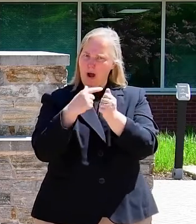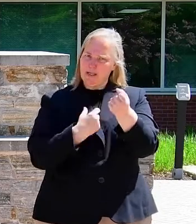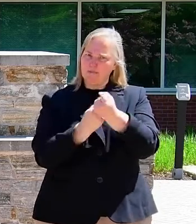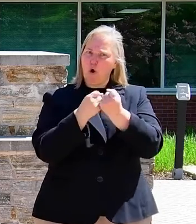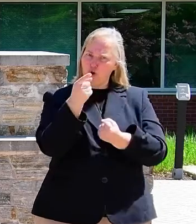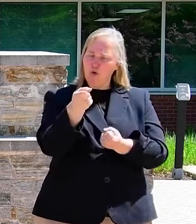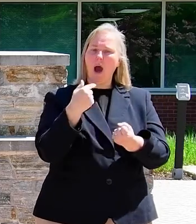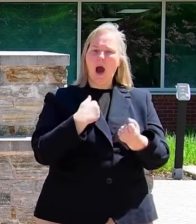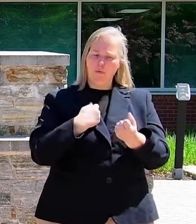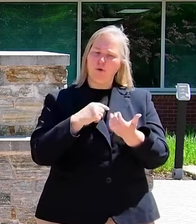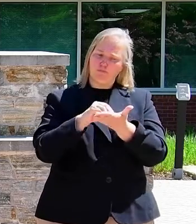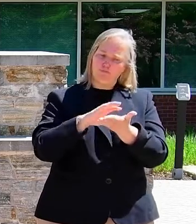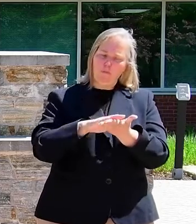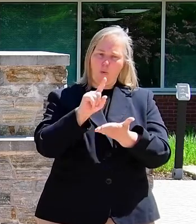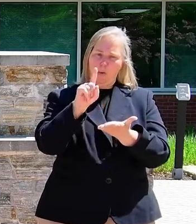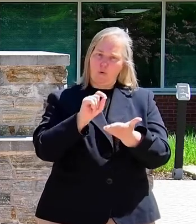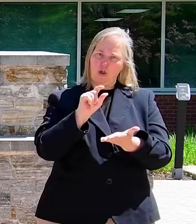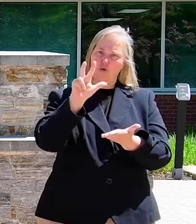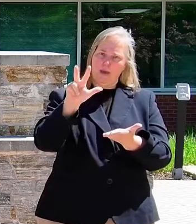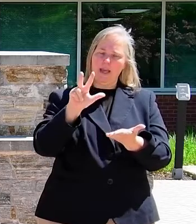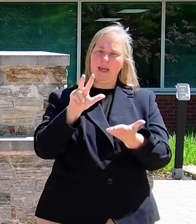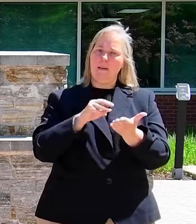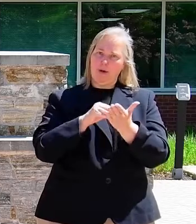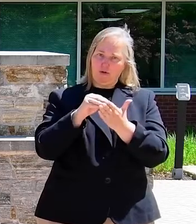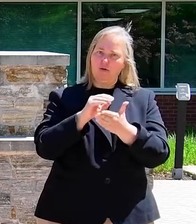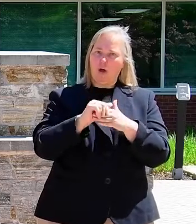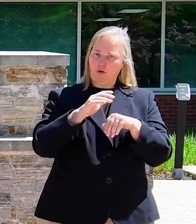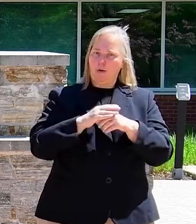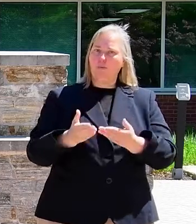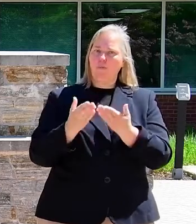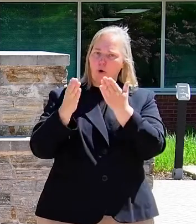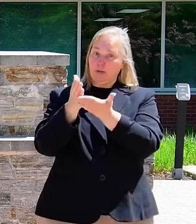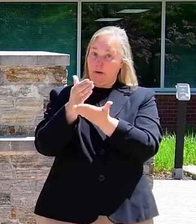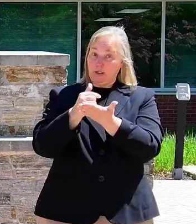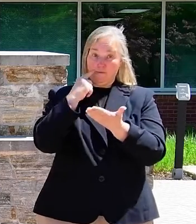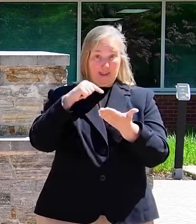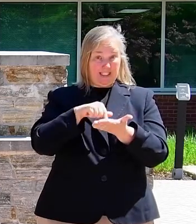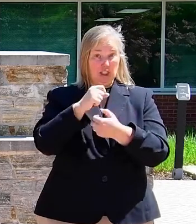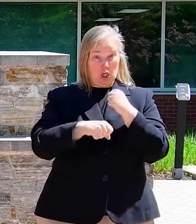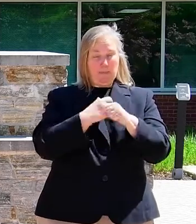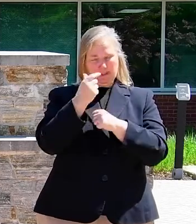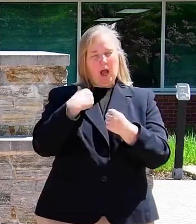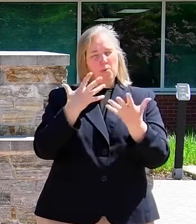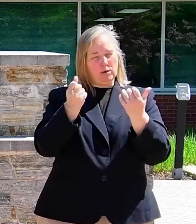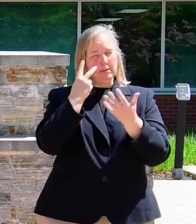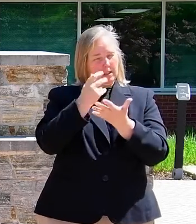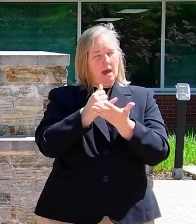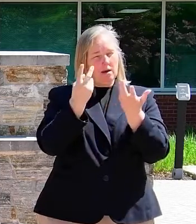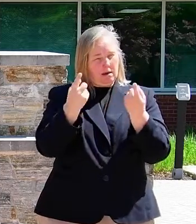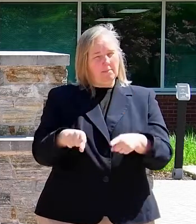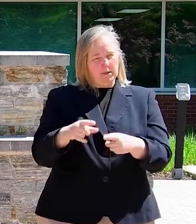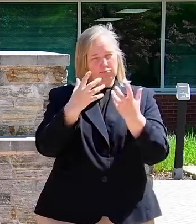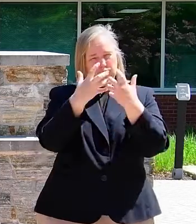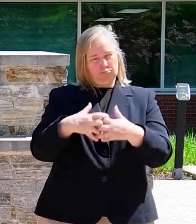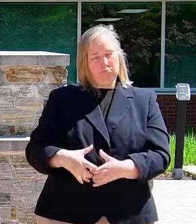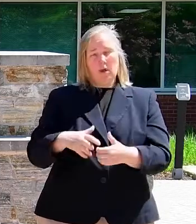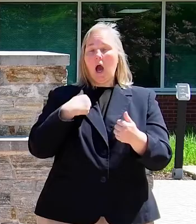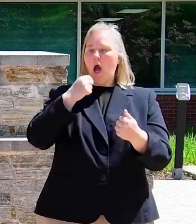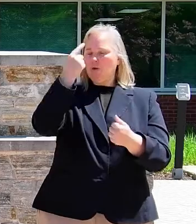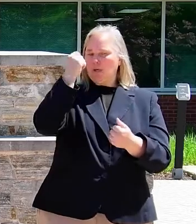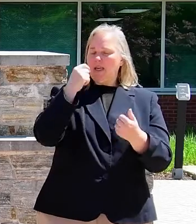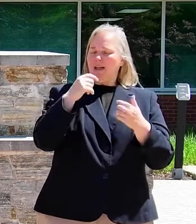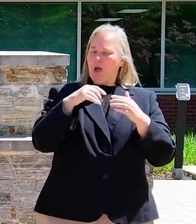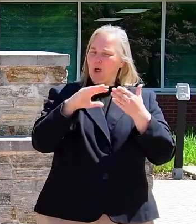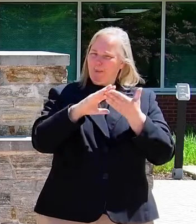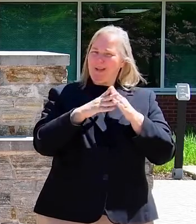put $1.3 million on my proposed budget for this year because I want to see this reality. I understand our community needs it. It's basic